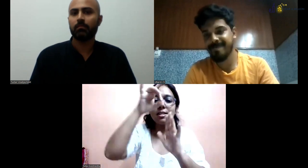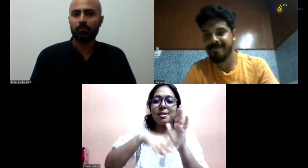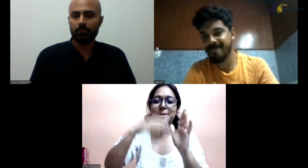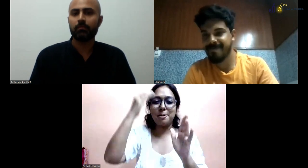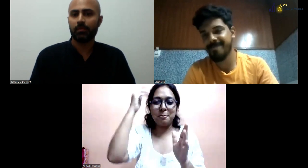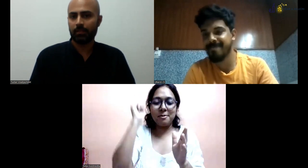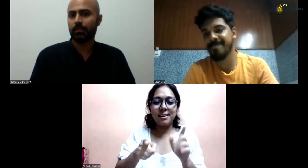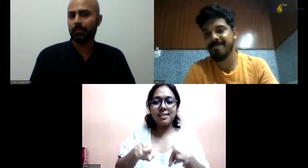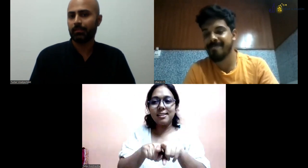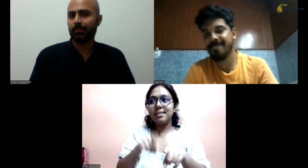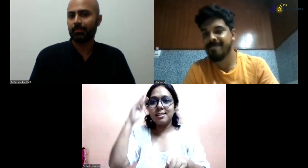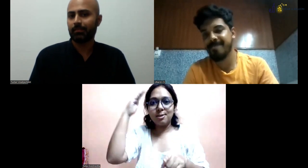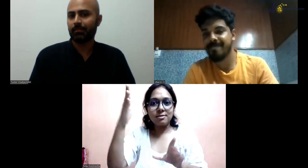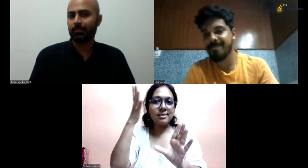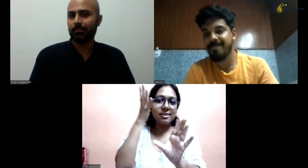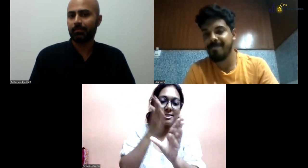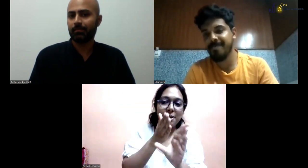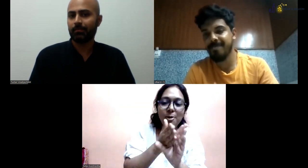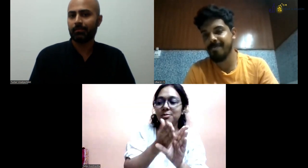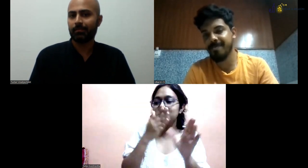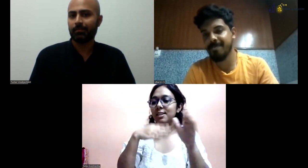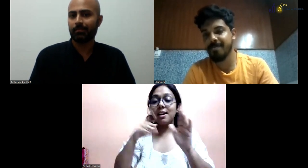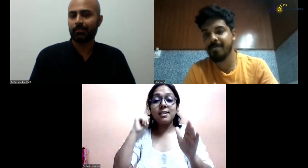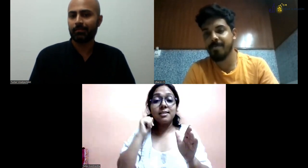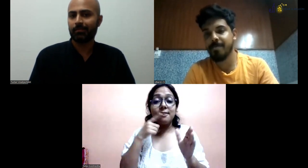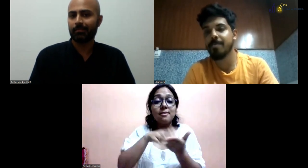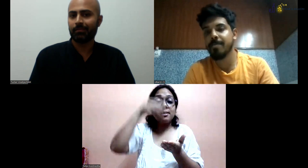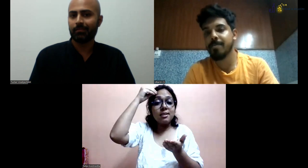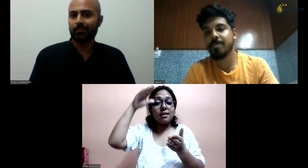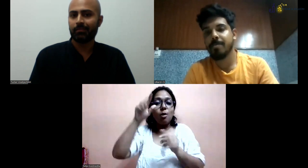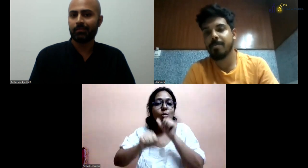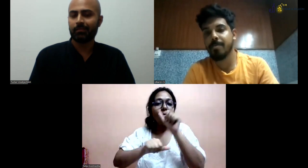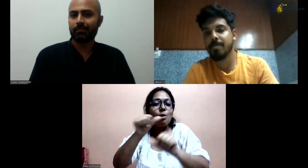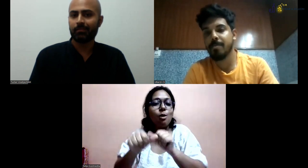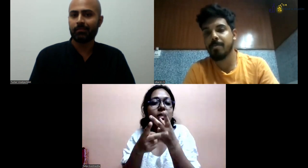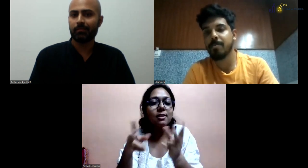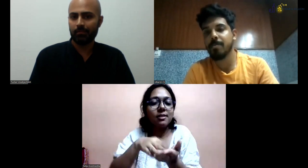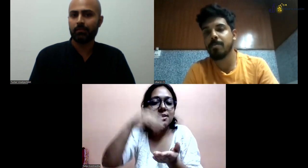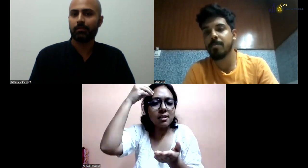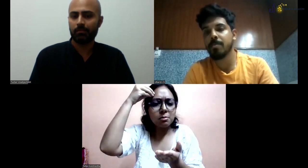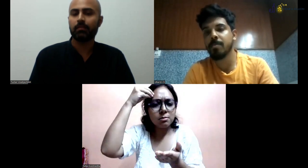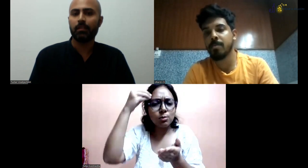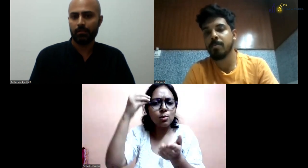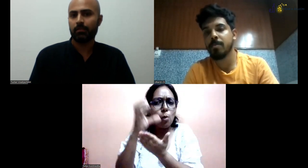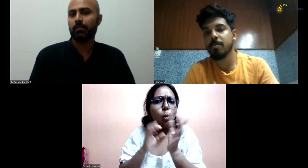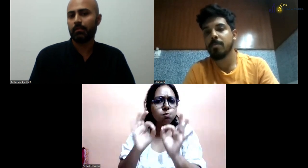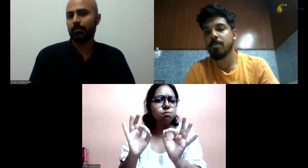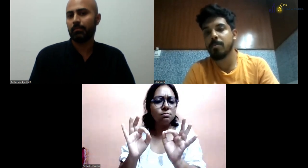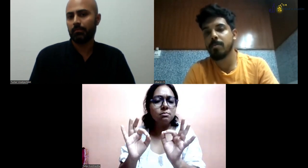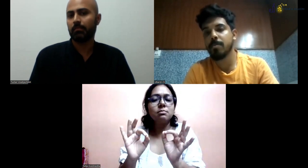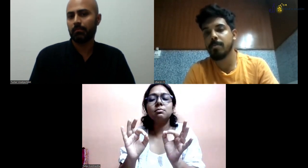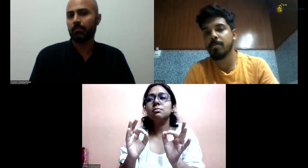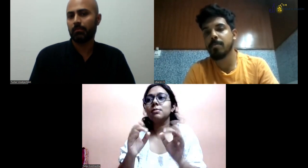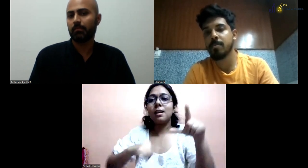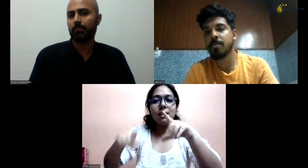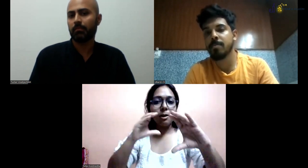to have the knowledge of the academic subjects as well. So that you would know about the psychology of